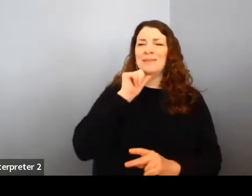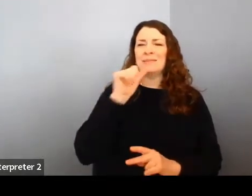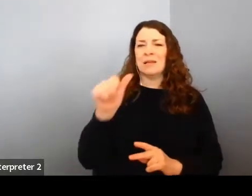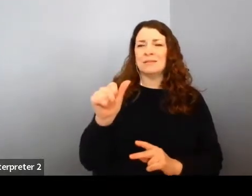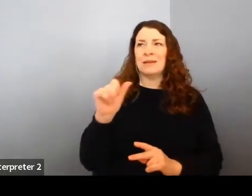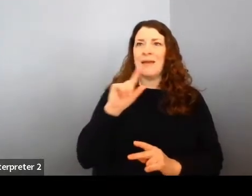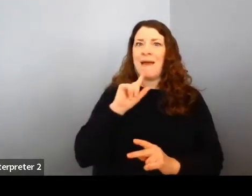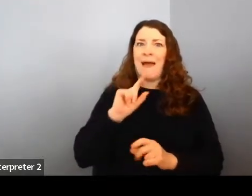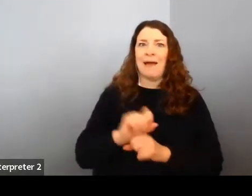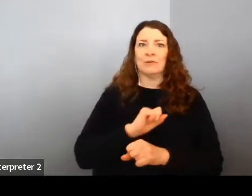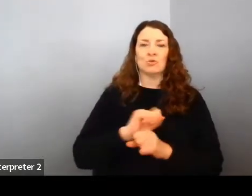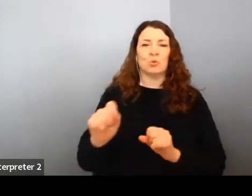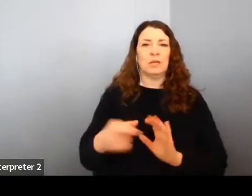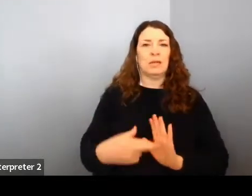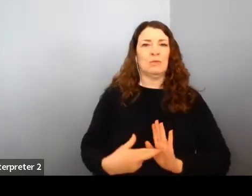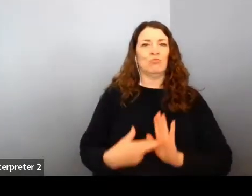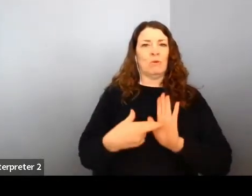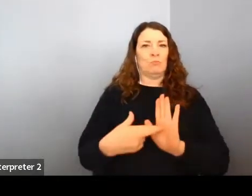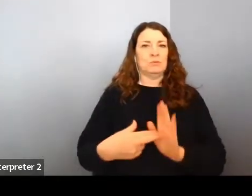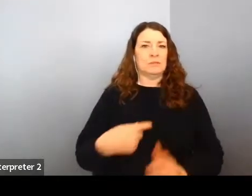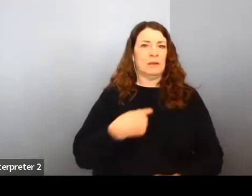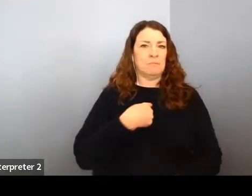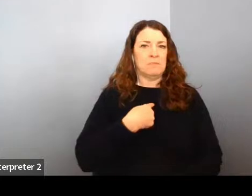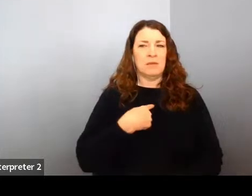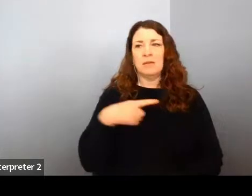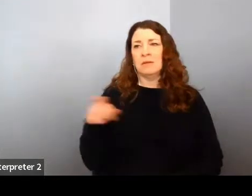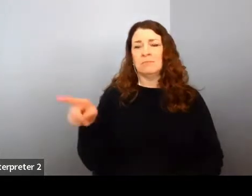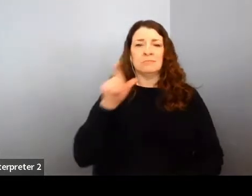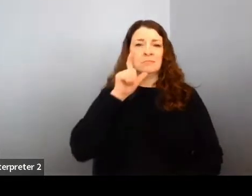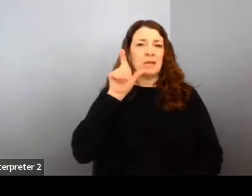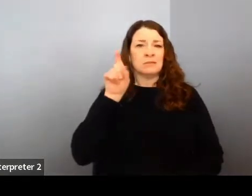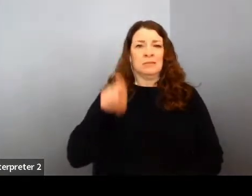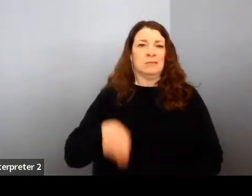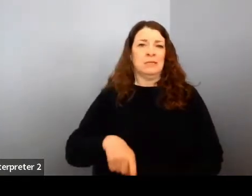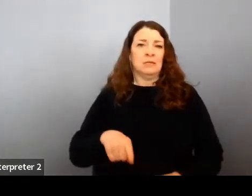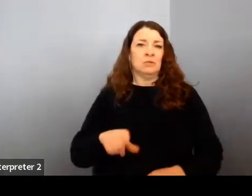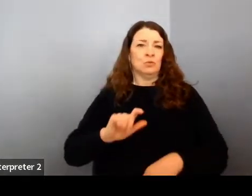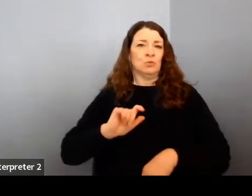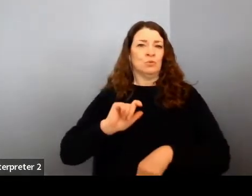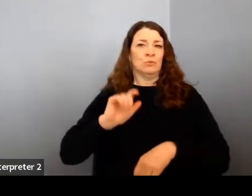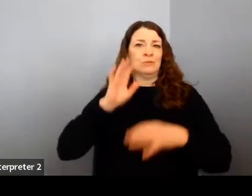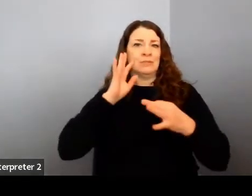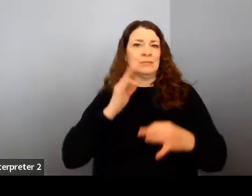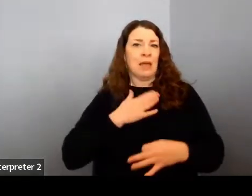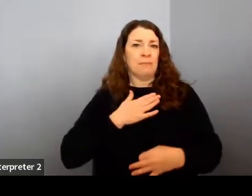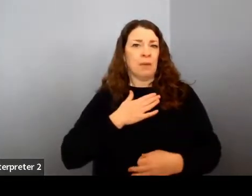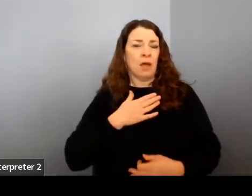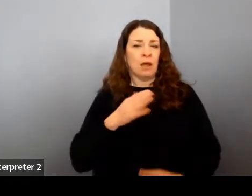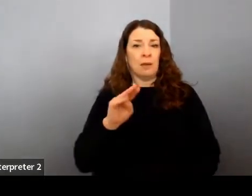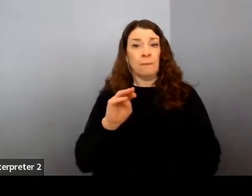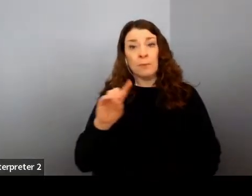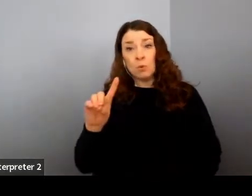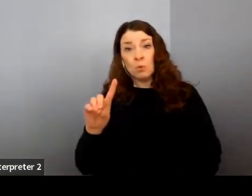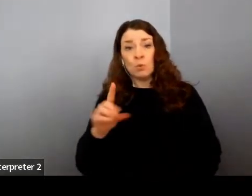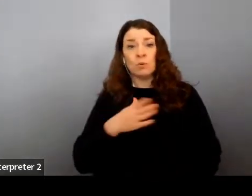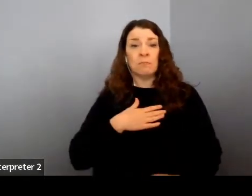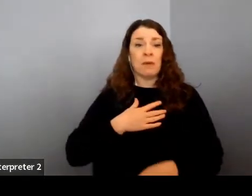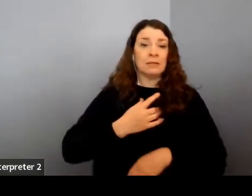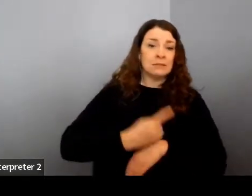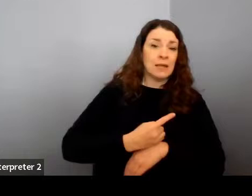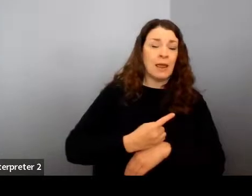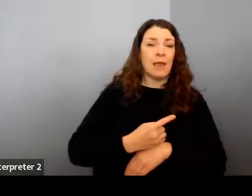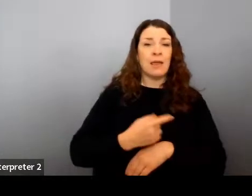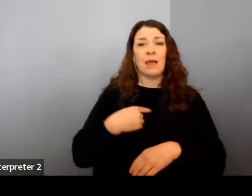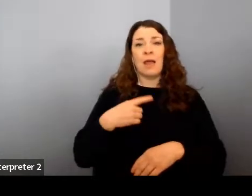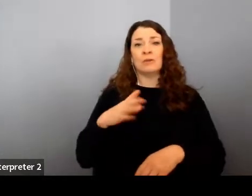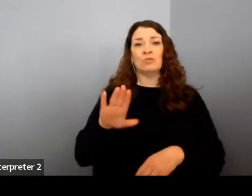you know, that doesn't need to dictate my mood, my day, my potential, and being able to just kind of keep forward on my